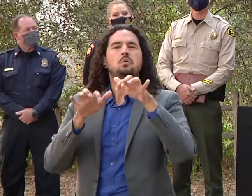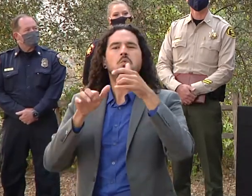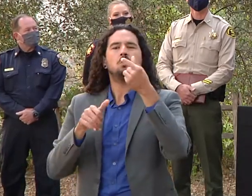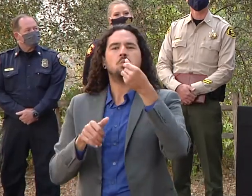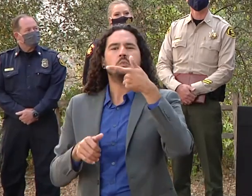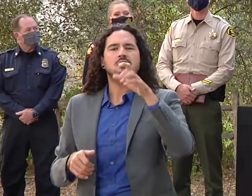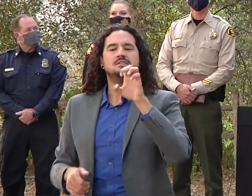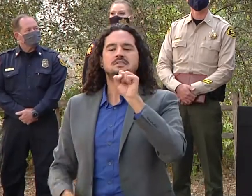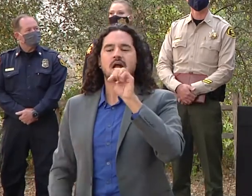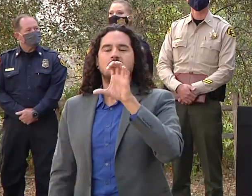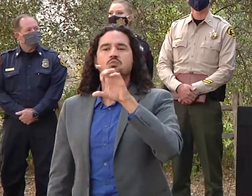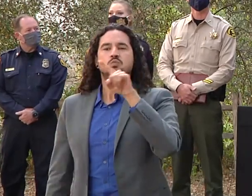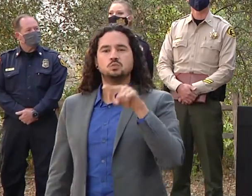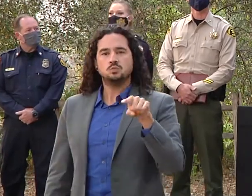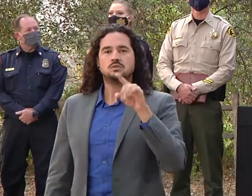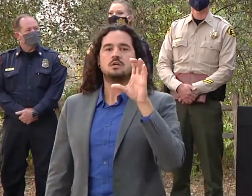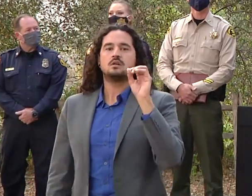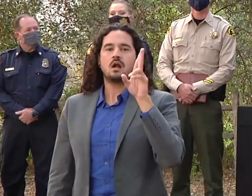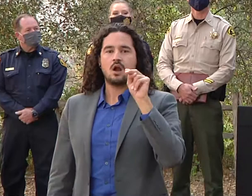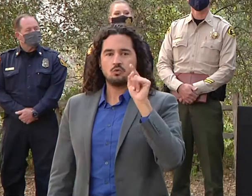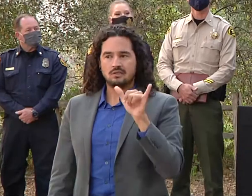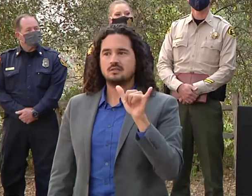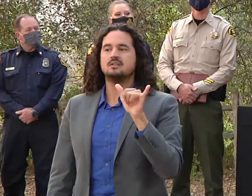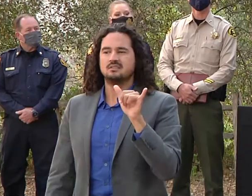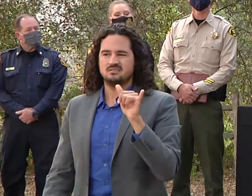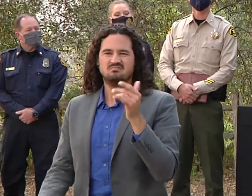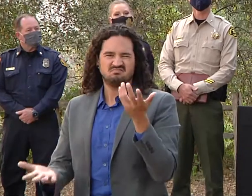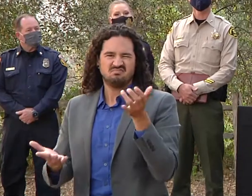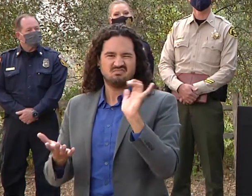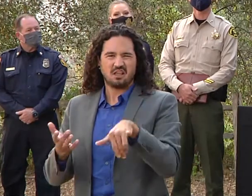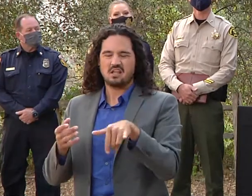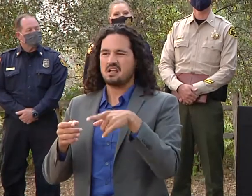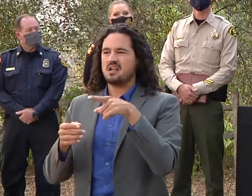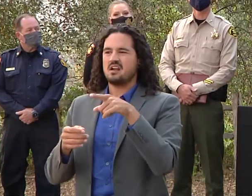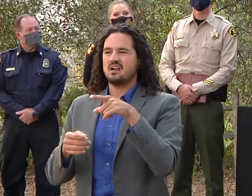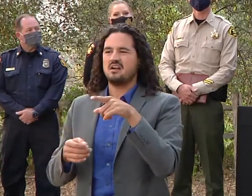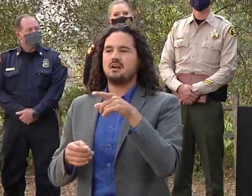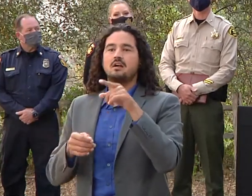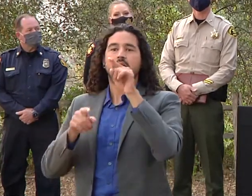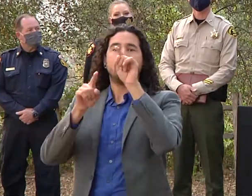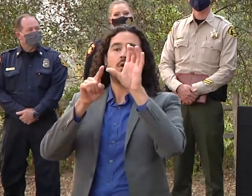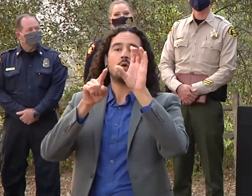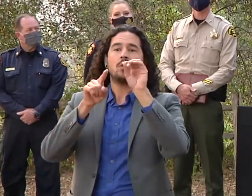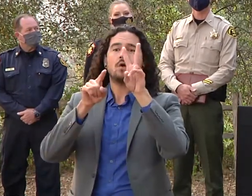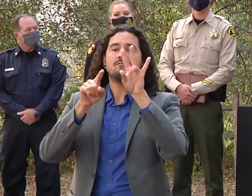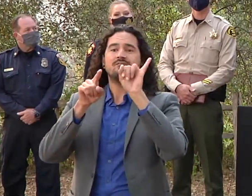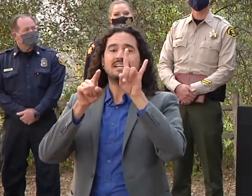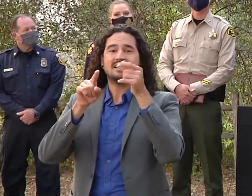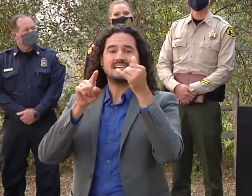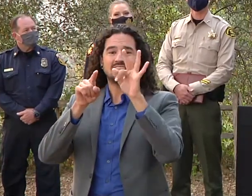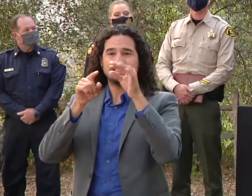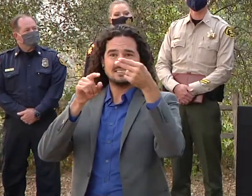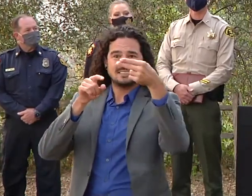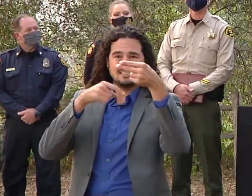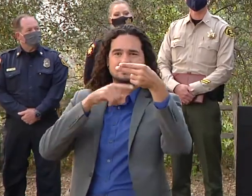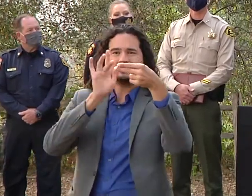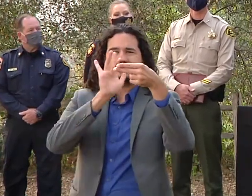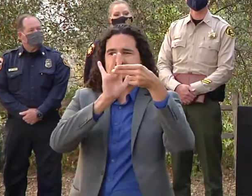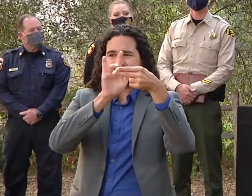page, it has all of our COVID-19 information that you can click on immediately. And then the CZU Lightning Fire